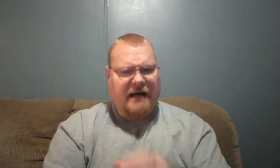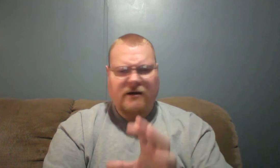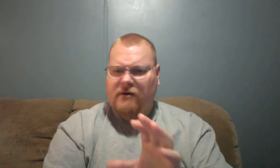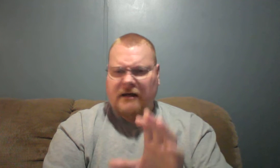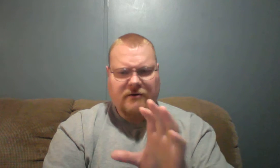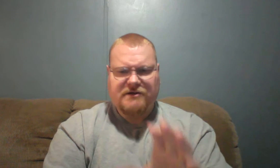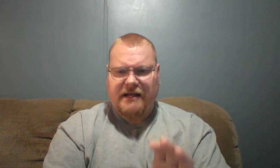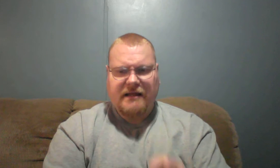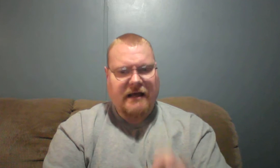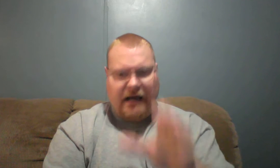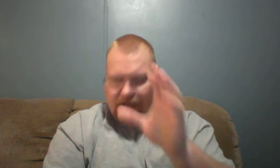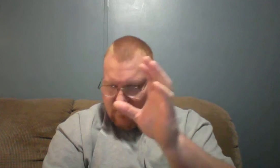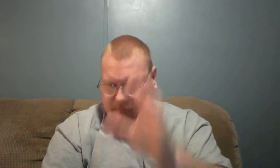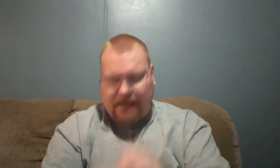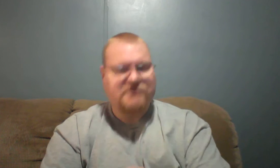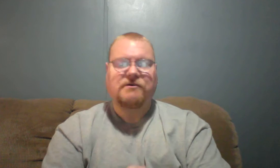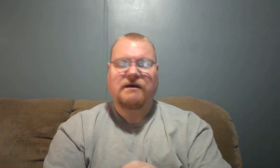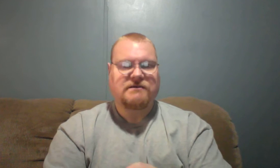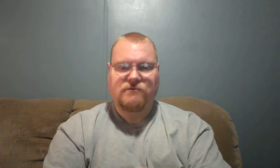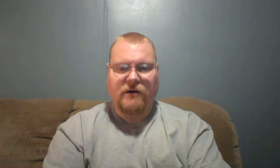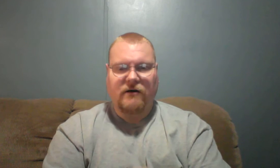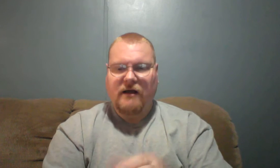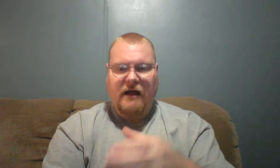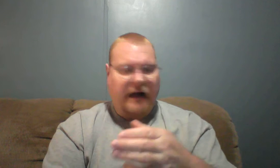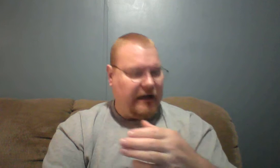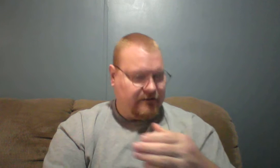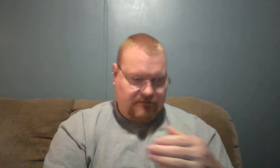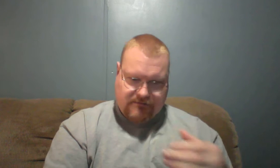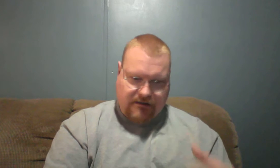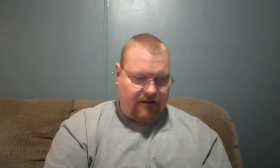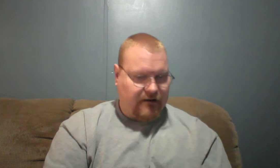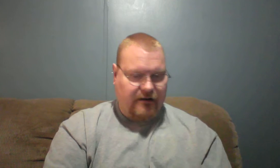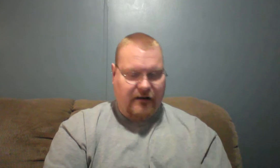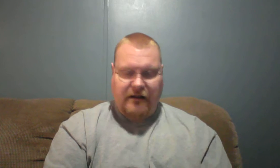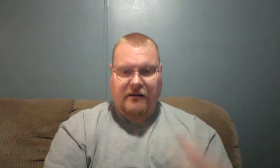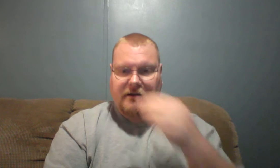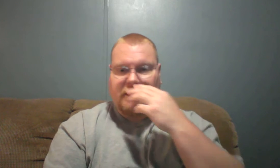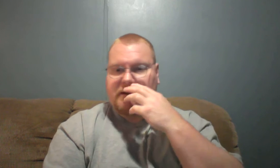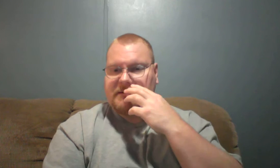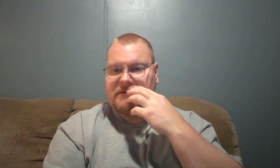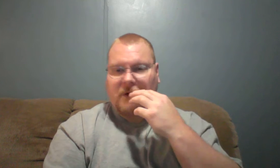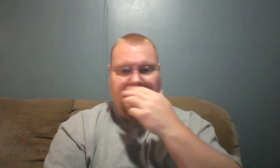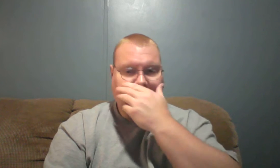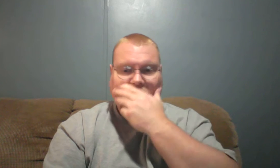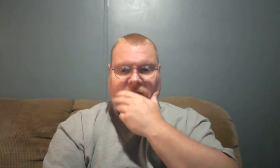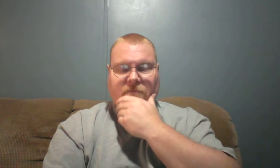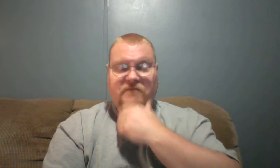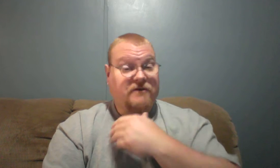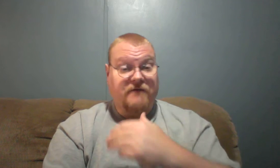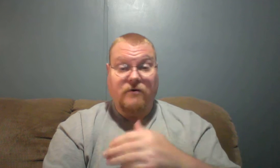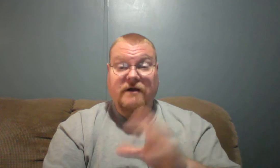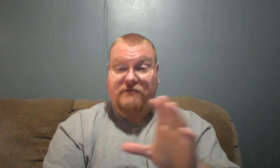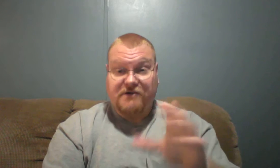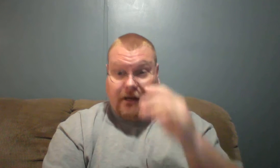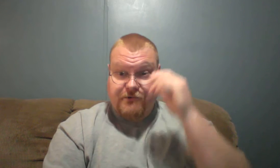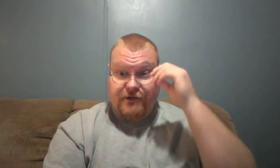know I understand that. I know our pastor does as well. did. You know, you probably, your phone never stops ringing.